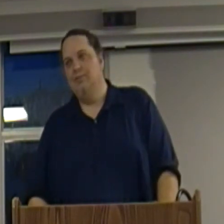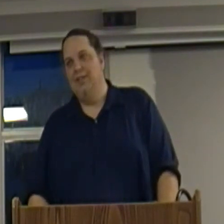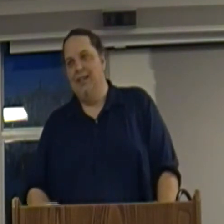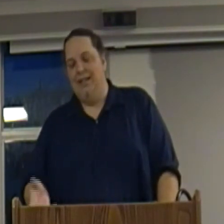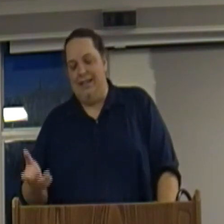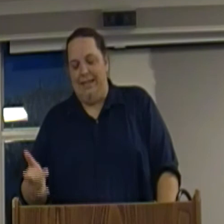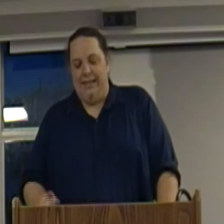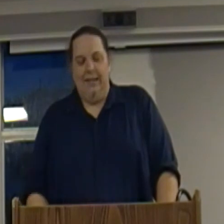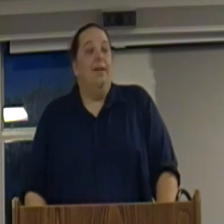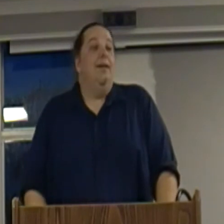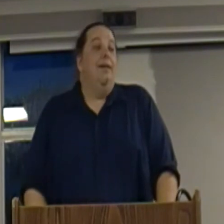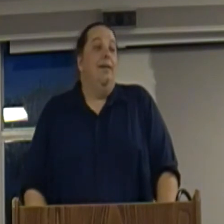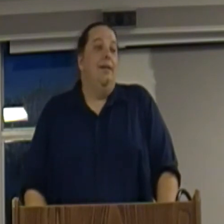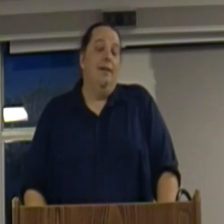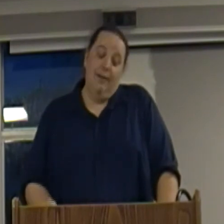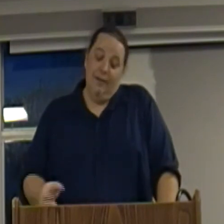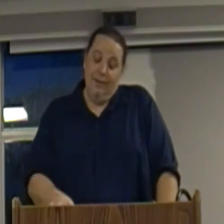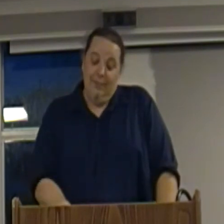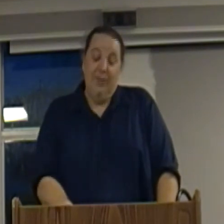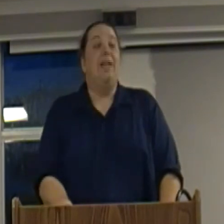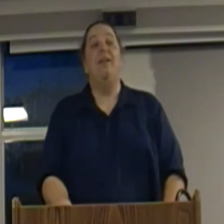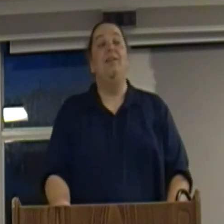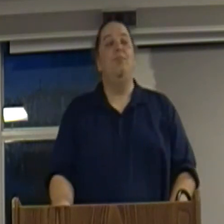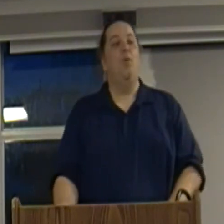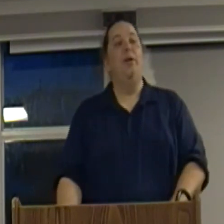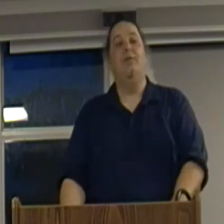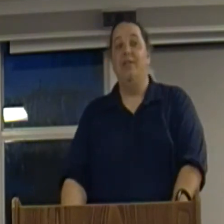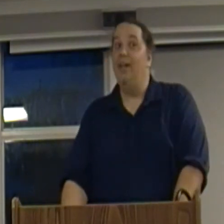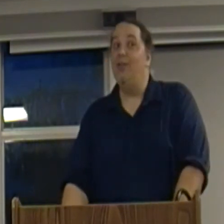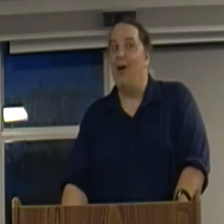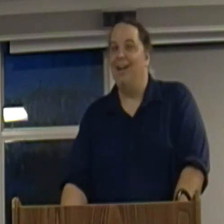but that's not the point of today's talk.